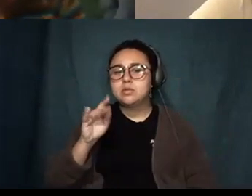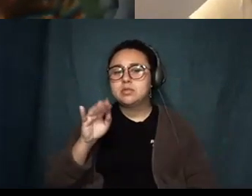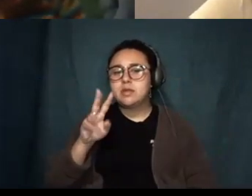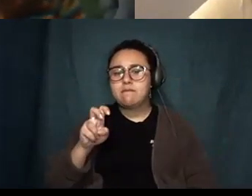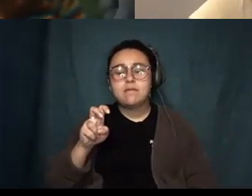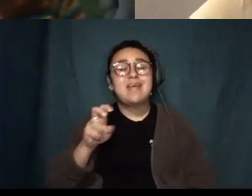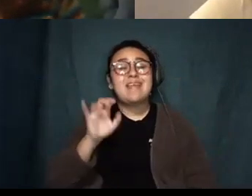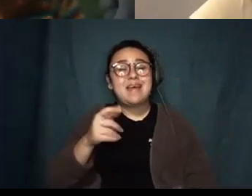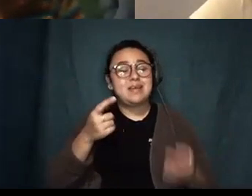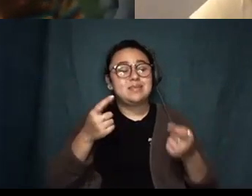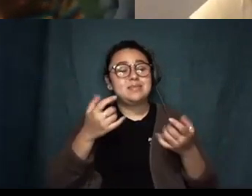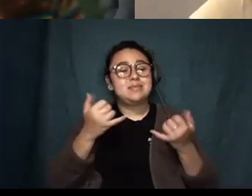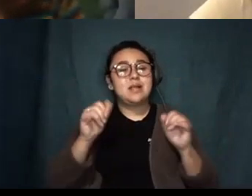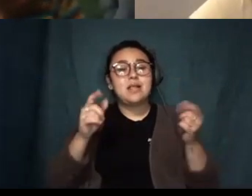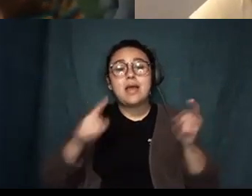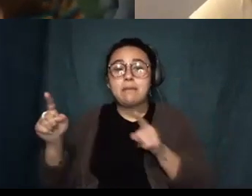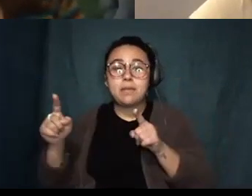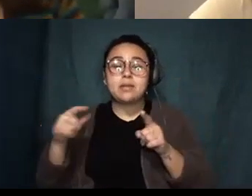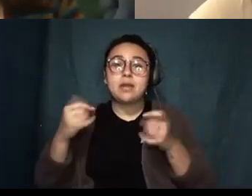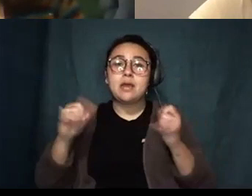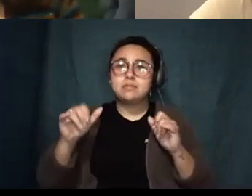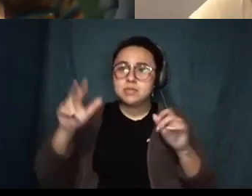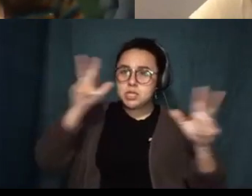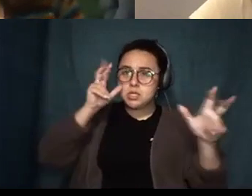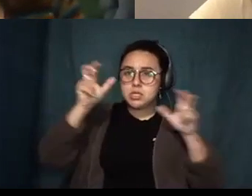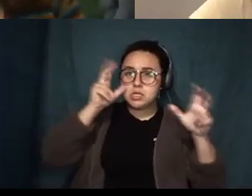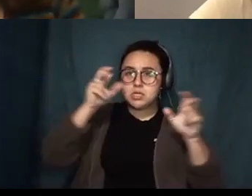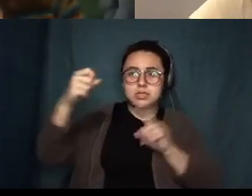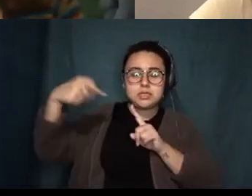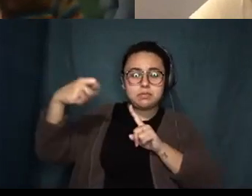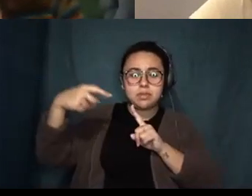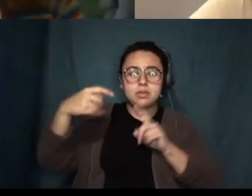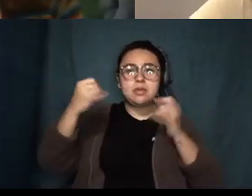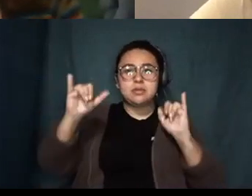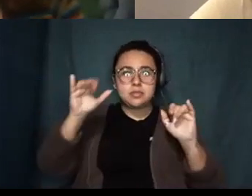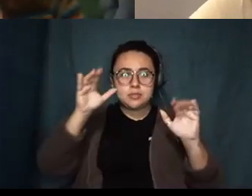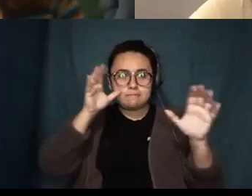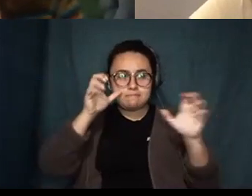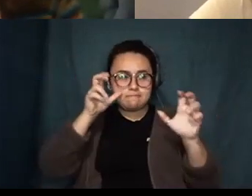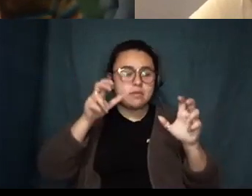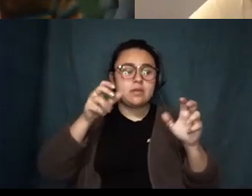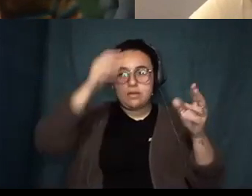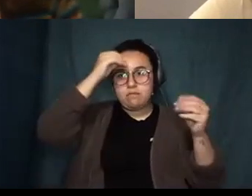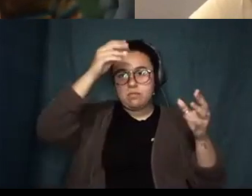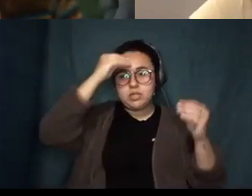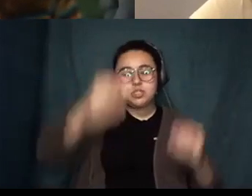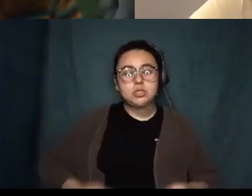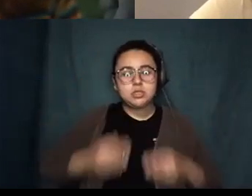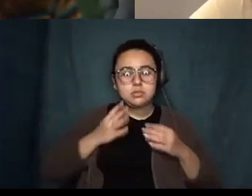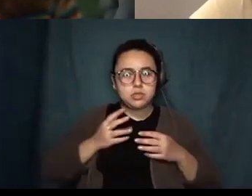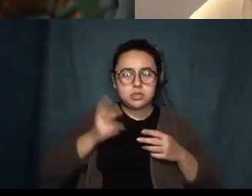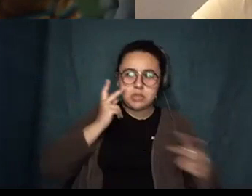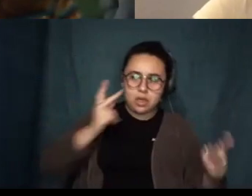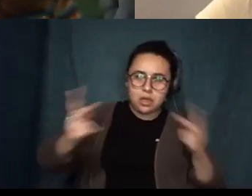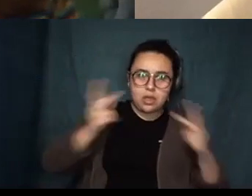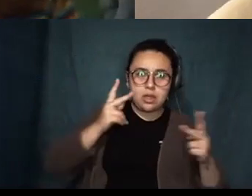taking stimuli I'm still in taking information I'm still in taking inspiration and eventually uh when I do